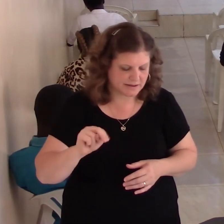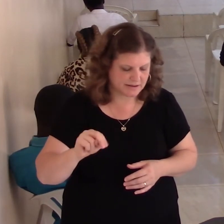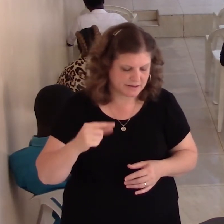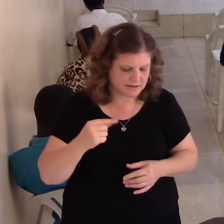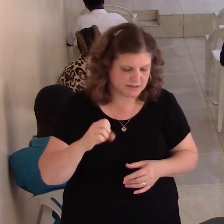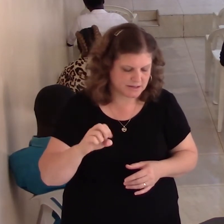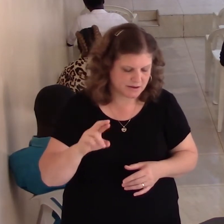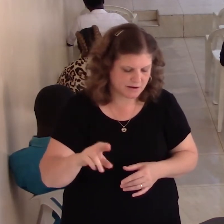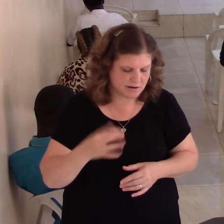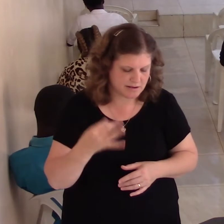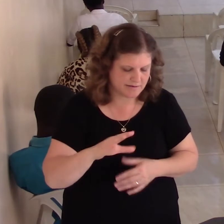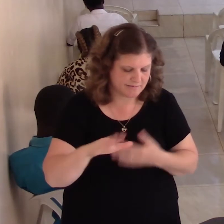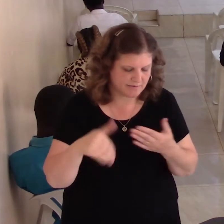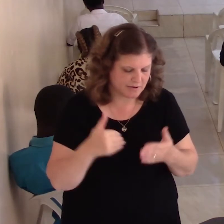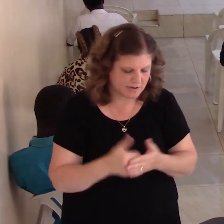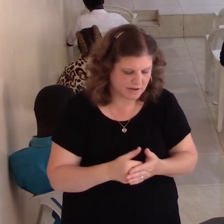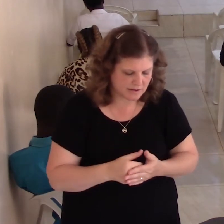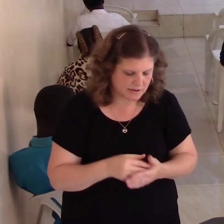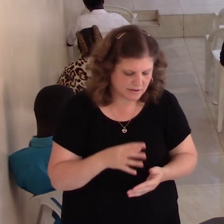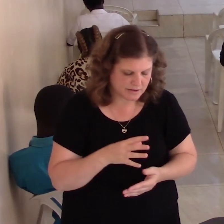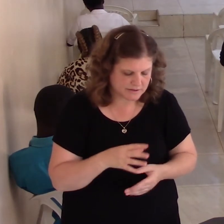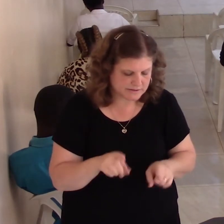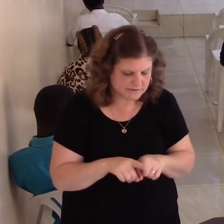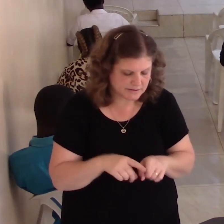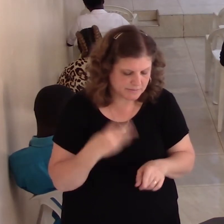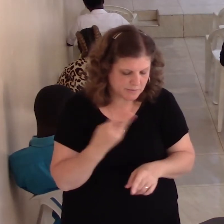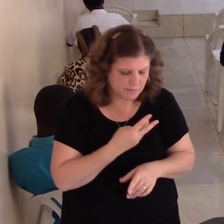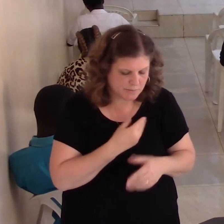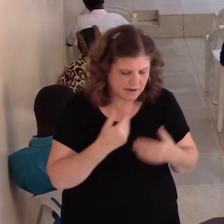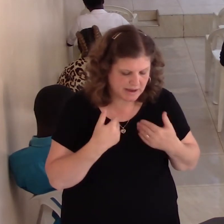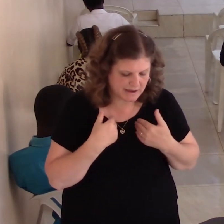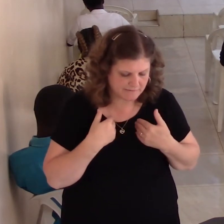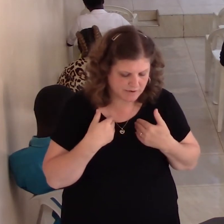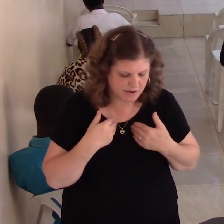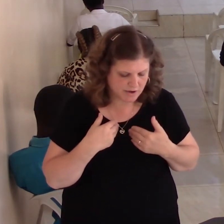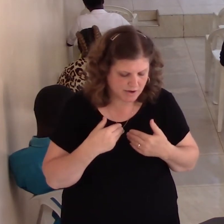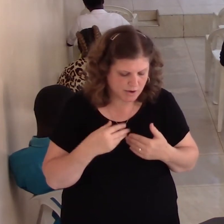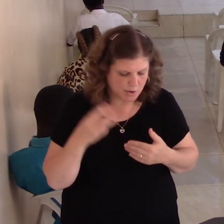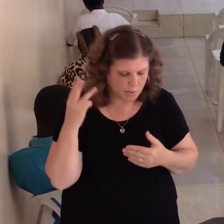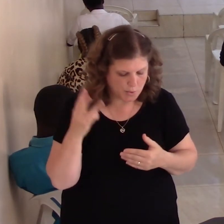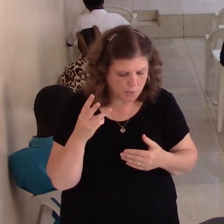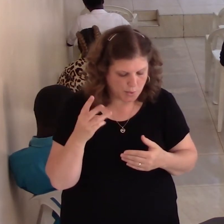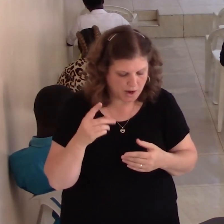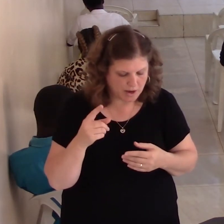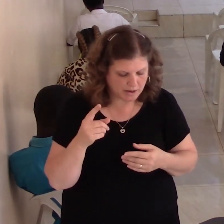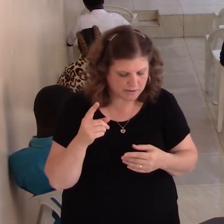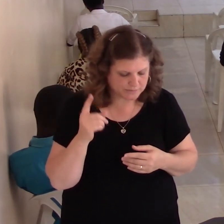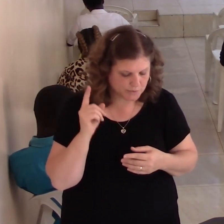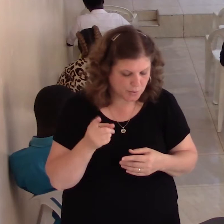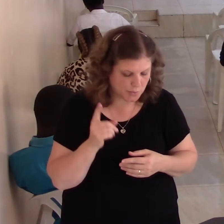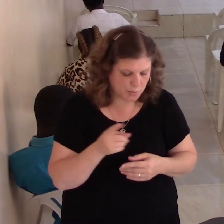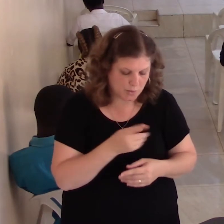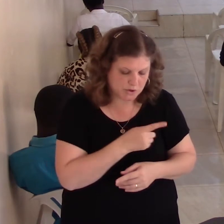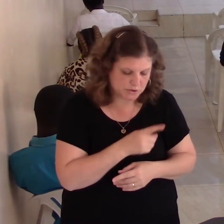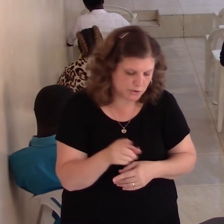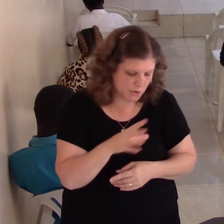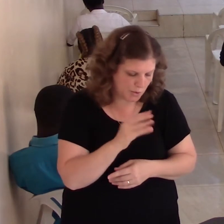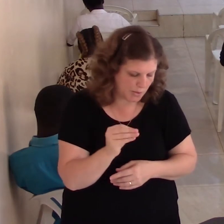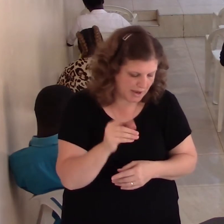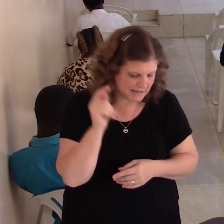you and testified. For God hath not told us into cleanness, but into holiness. Verse 8. He therefore that